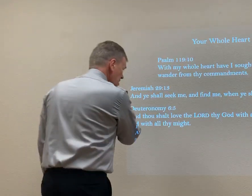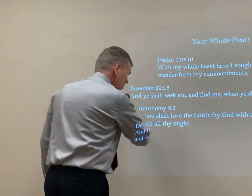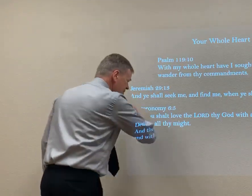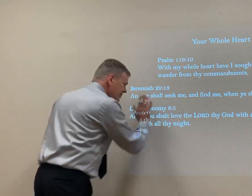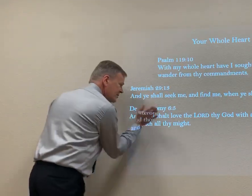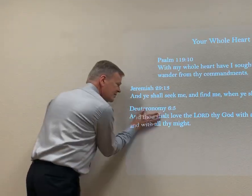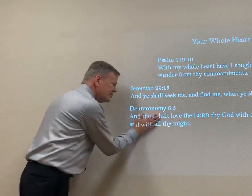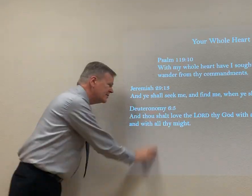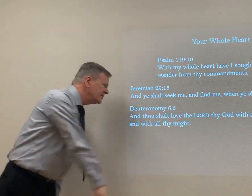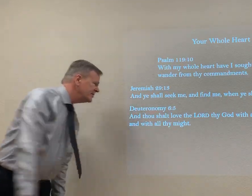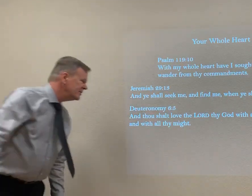Deuteronomy 6, 5.